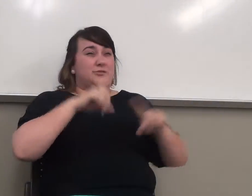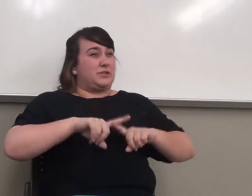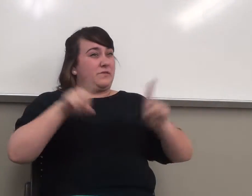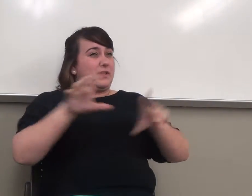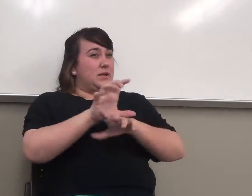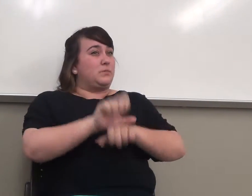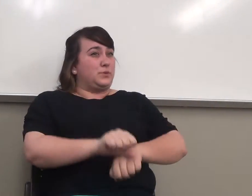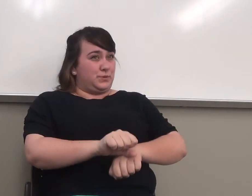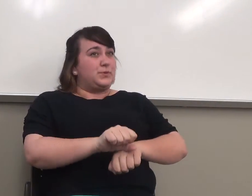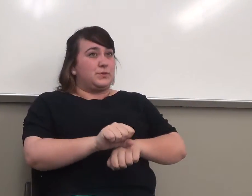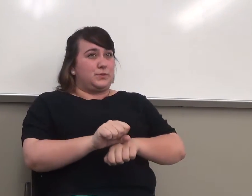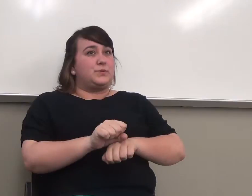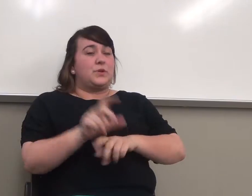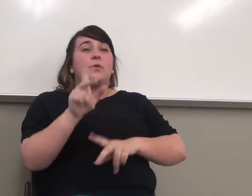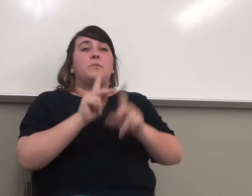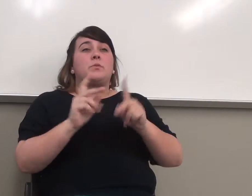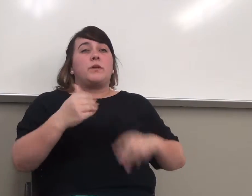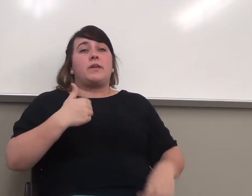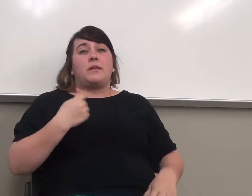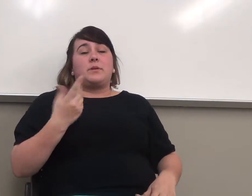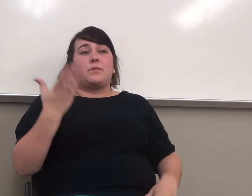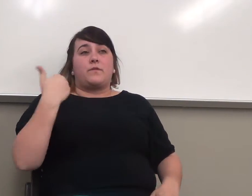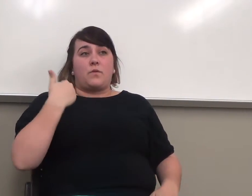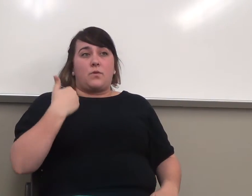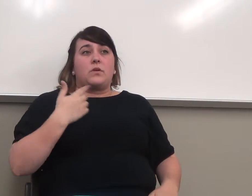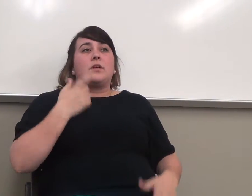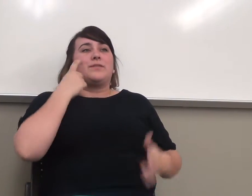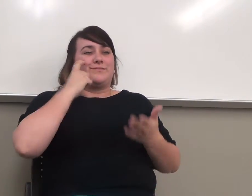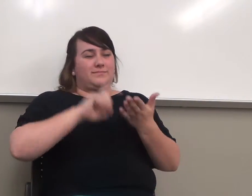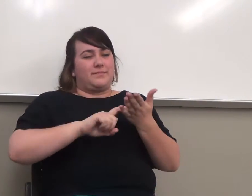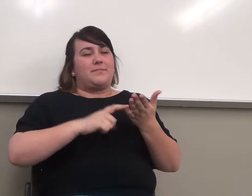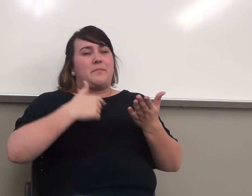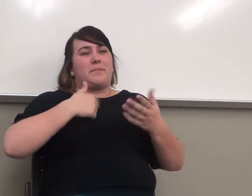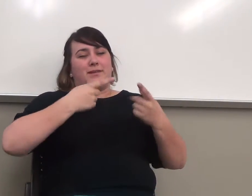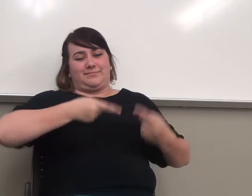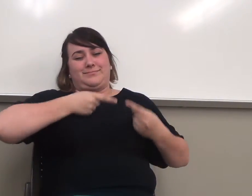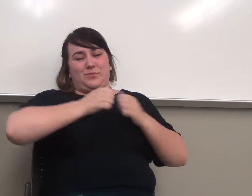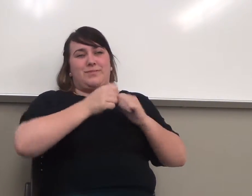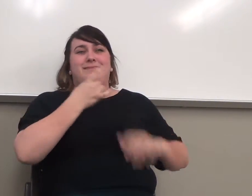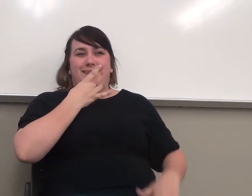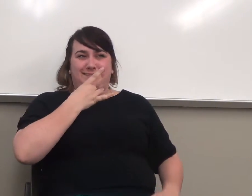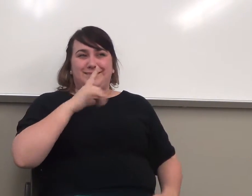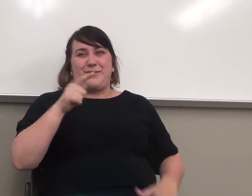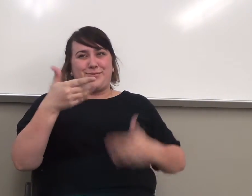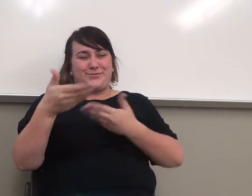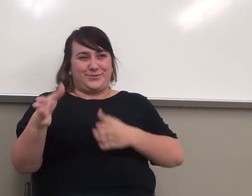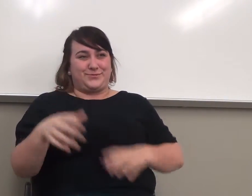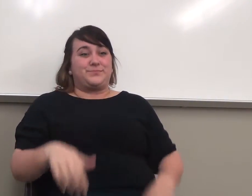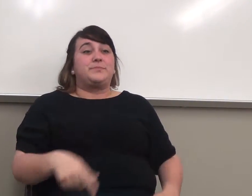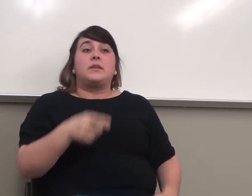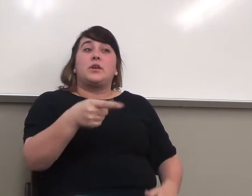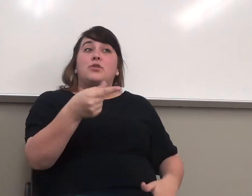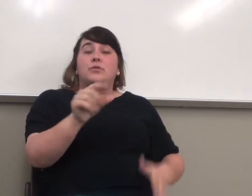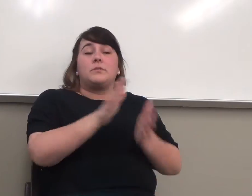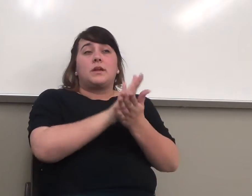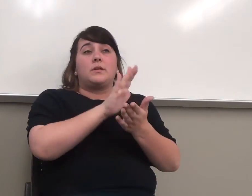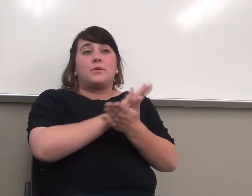As people who have had them before, know how much trouble I had with those lights and other ones. Okay, this green sheet, I know that some of you